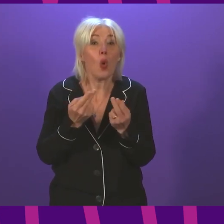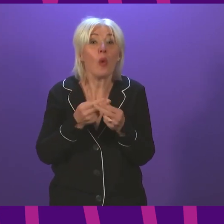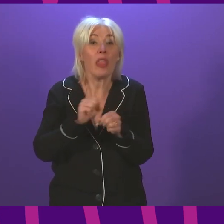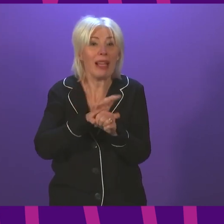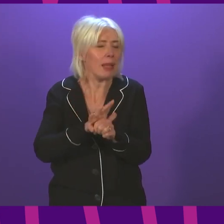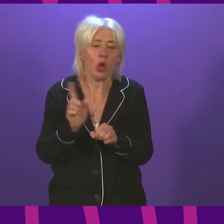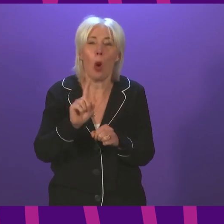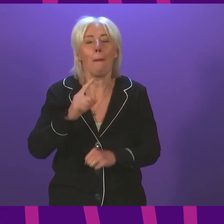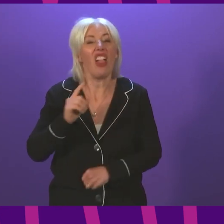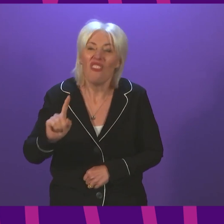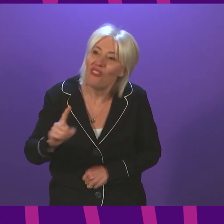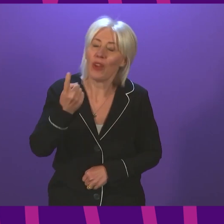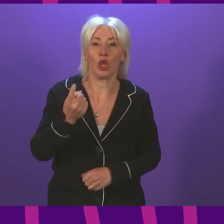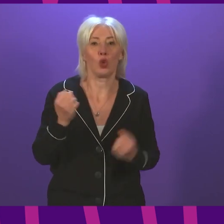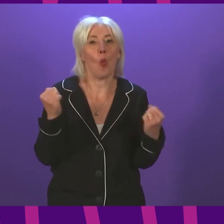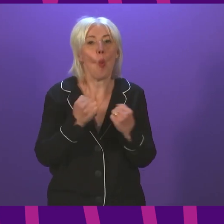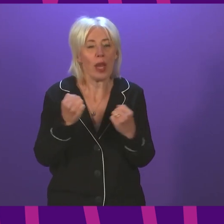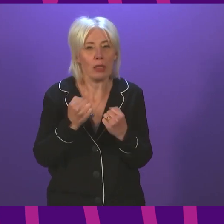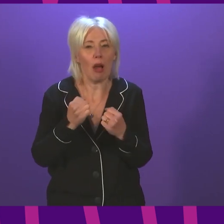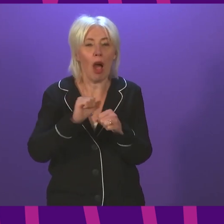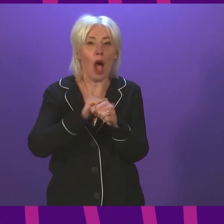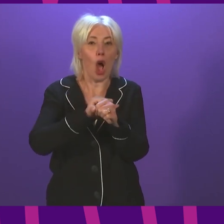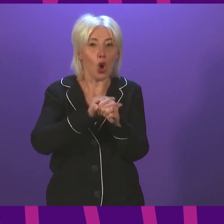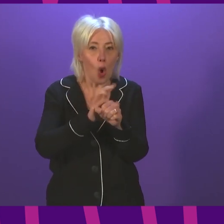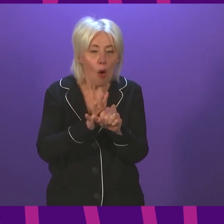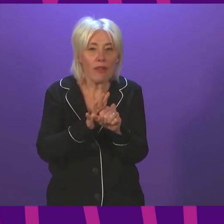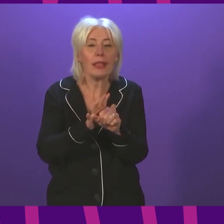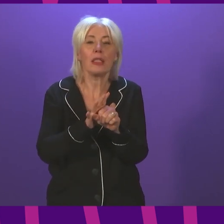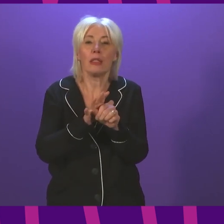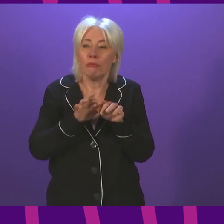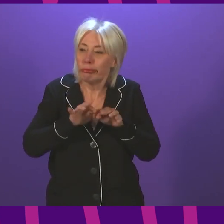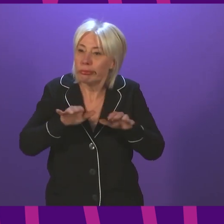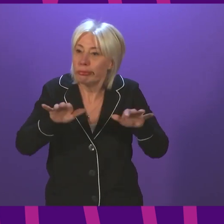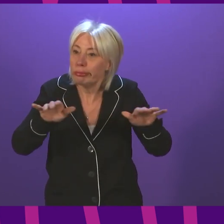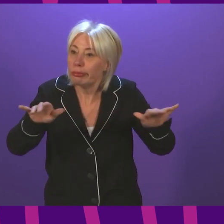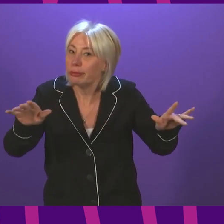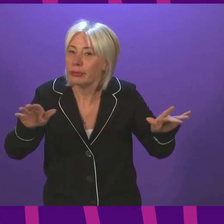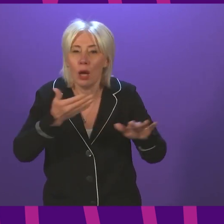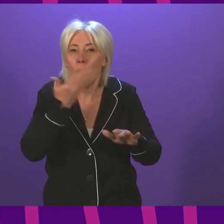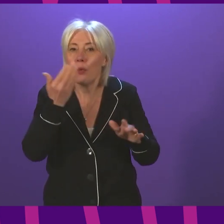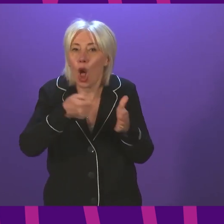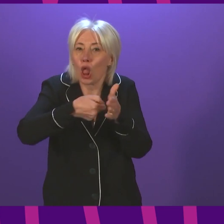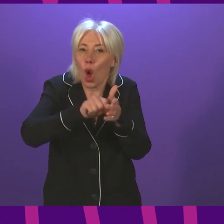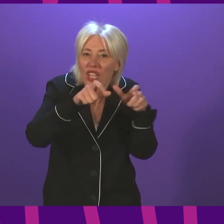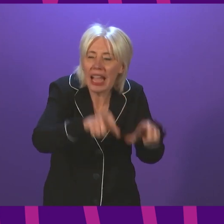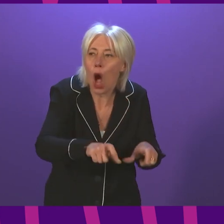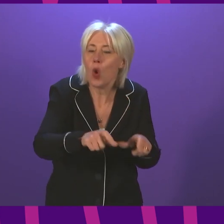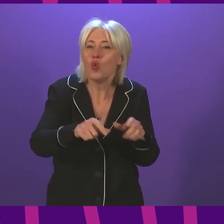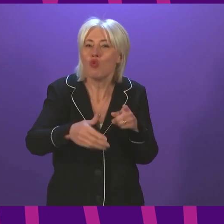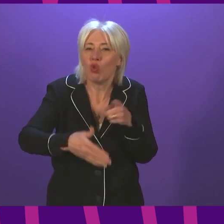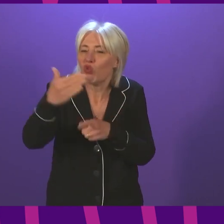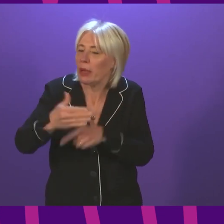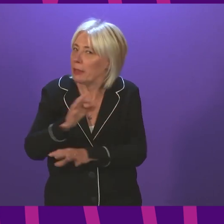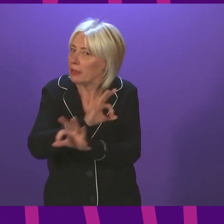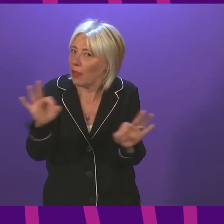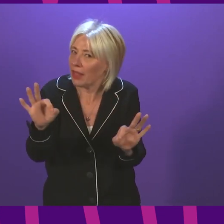it is the first winter where we will have COVID circulating and no lockdown restrictions in place